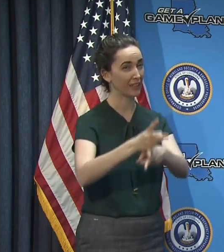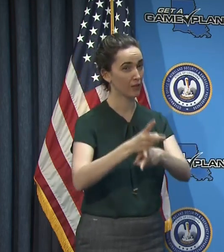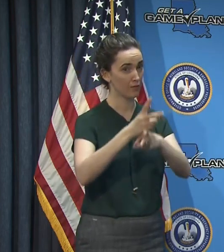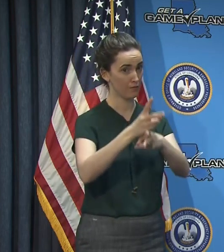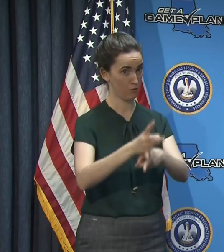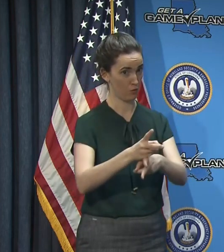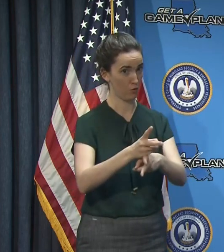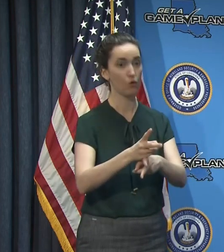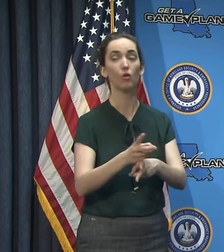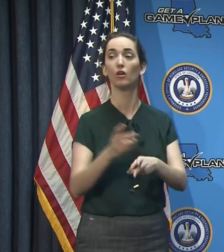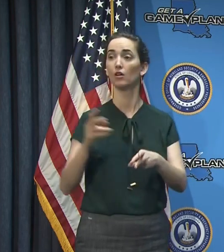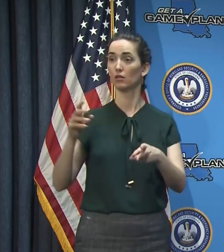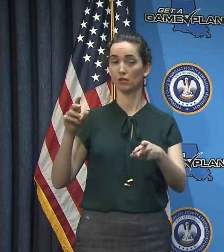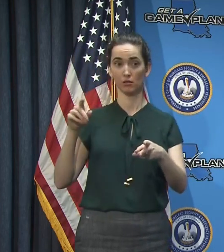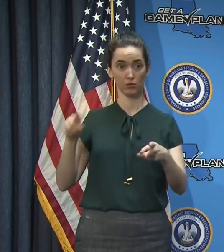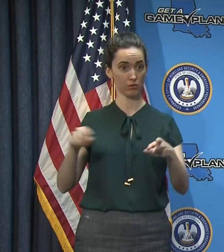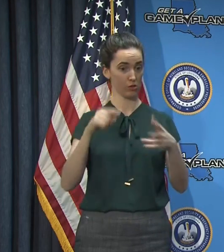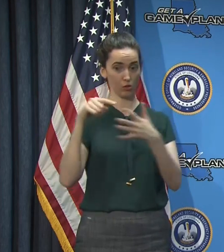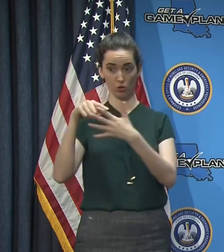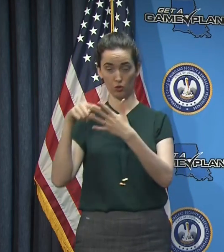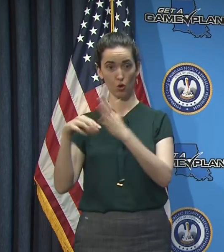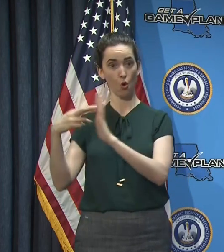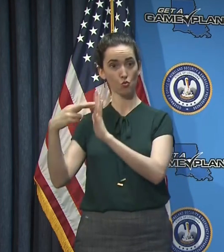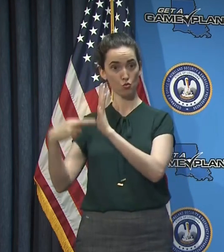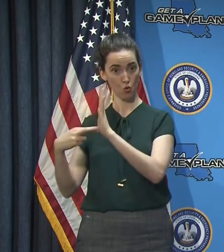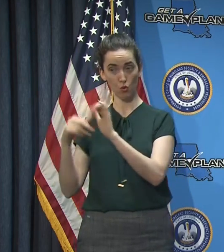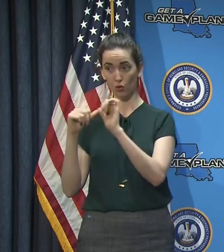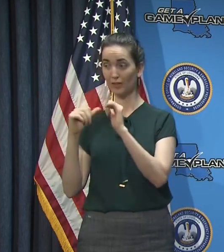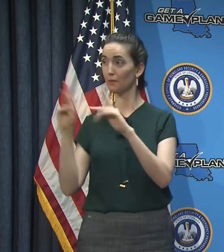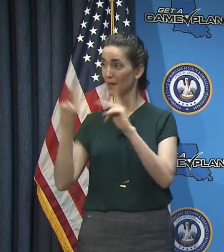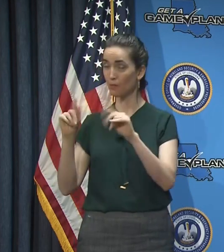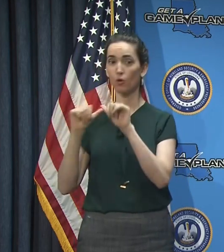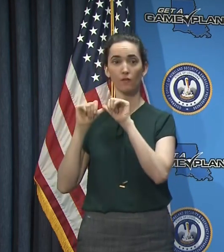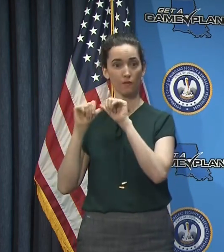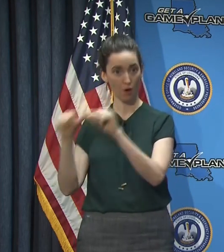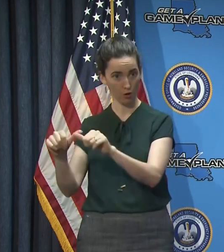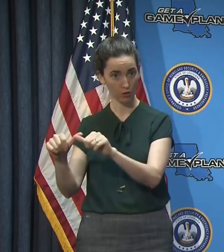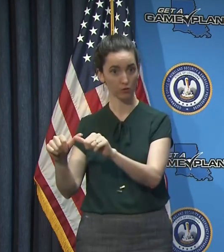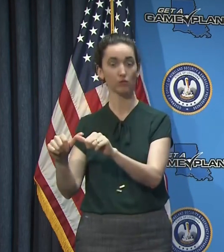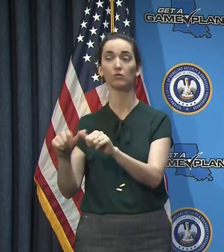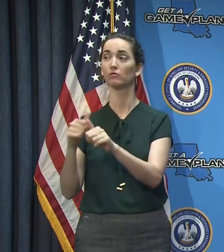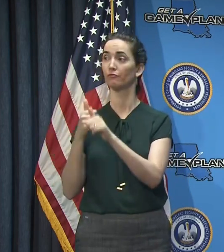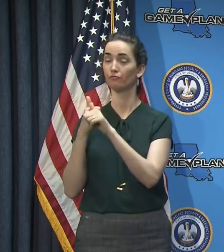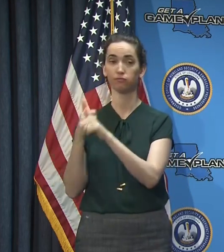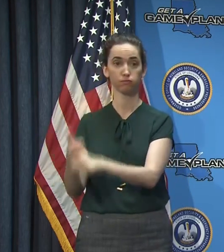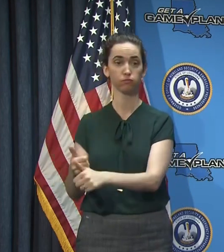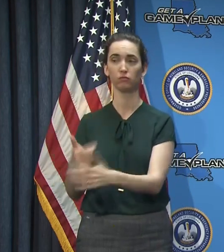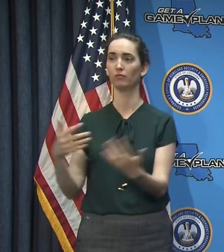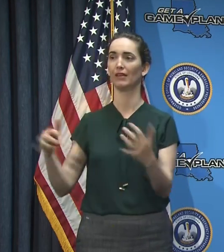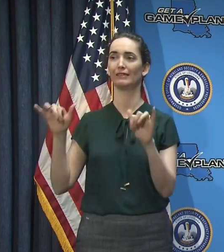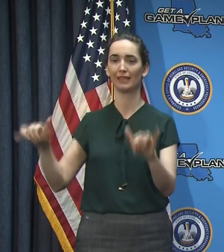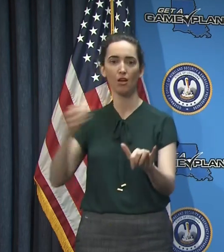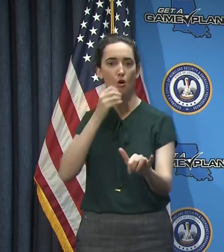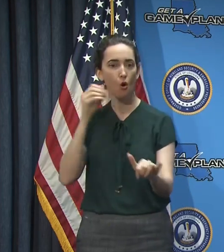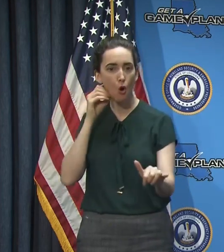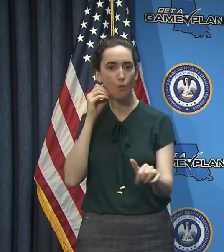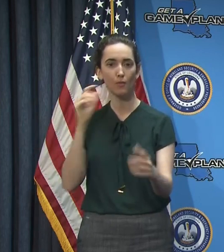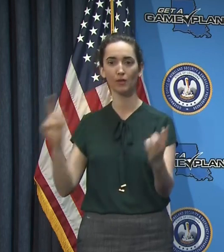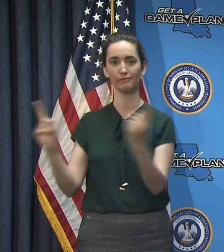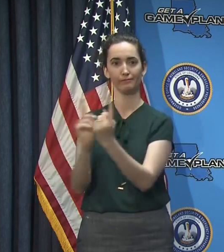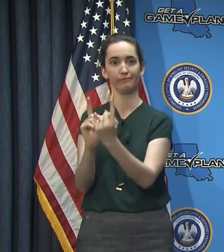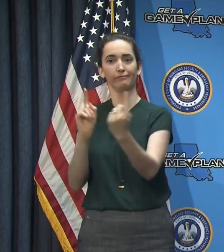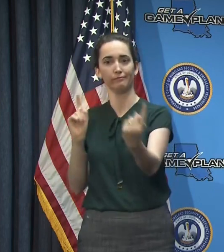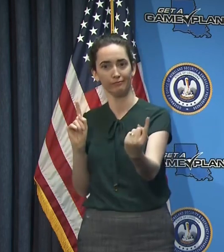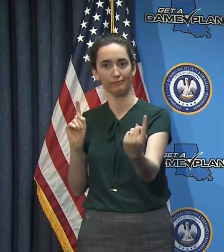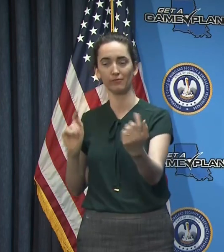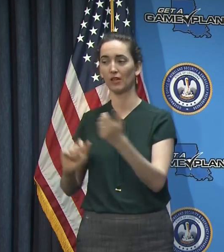long as the state of Louisiana continues to comply with the stay at home order, the social distancing, and the hygiene practices that we've been talking